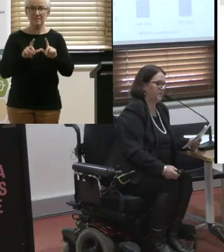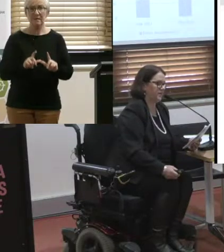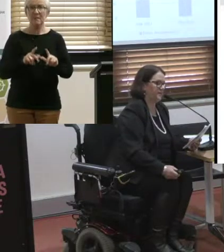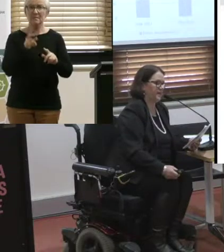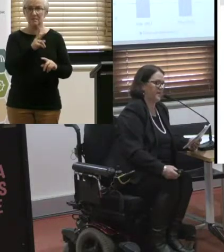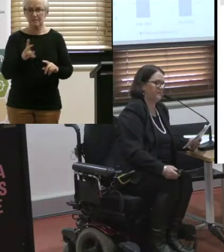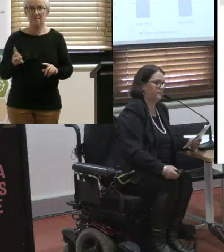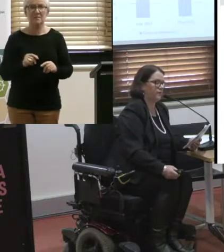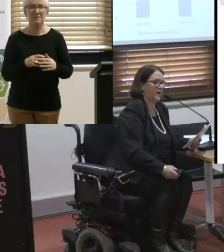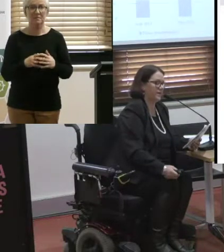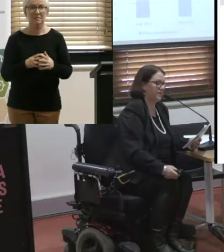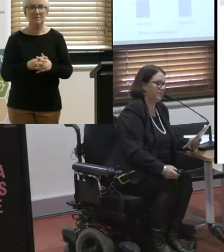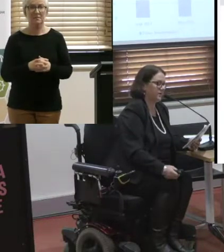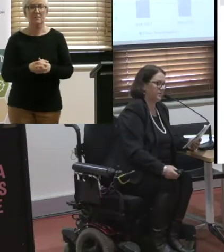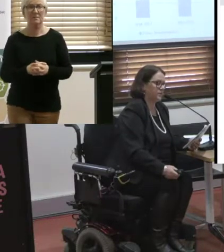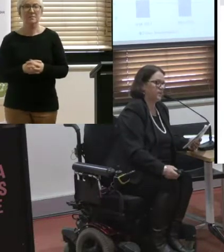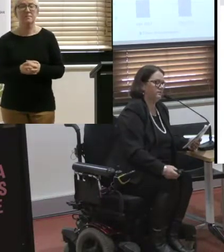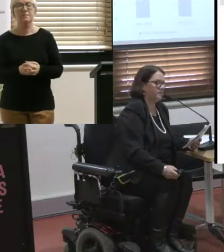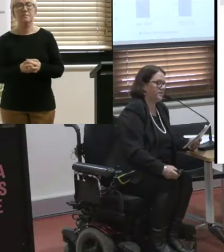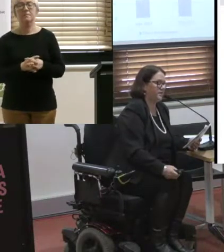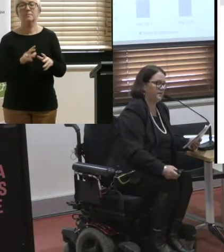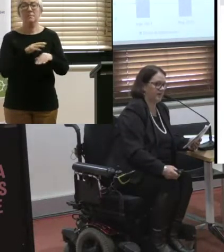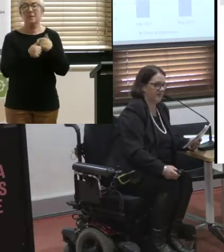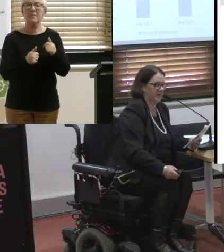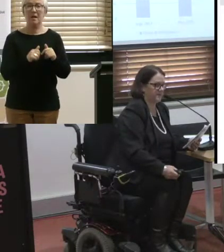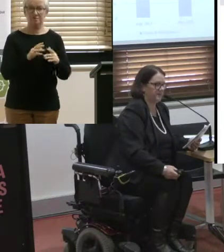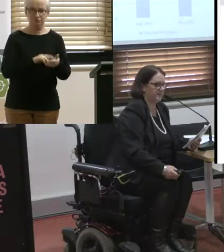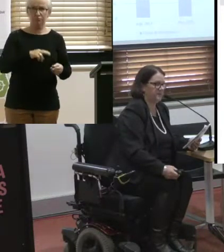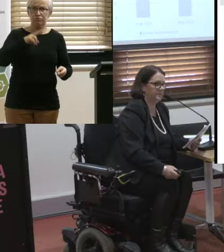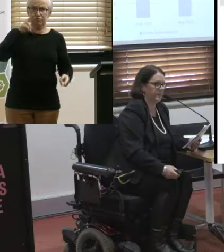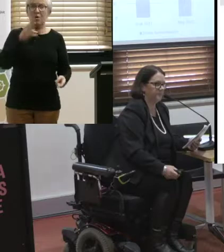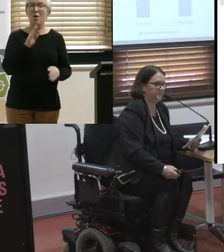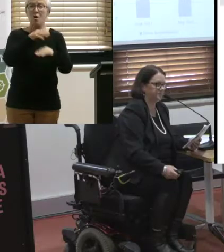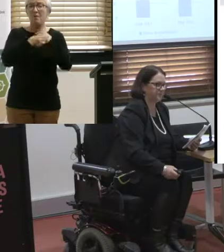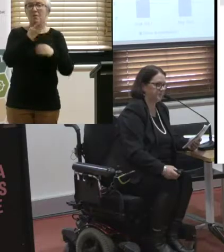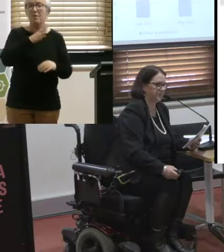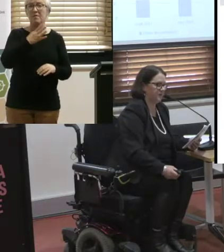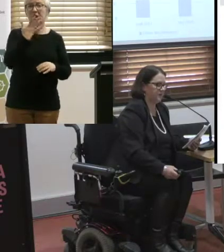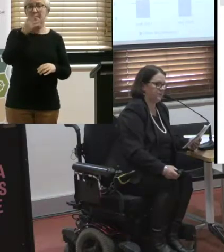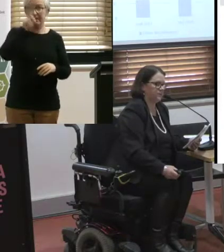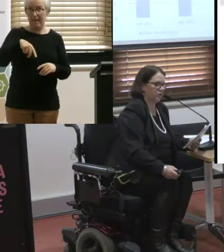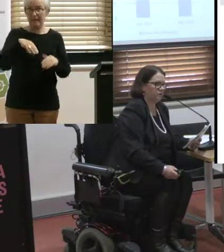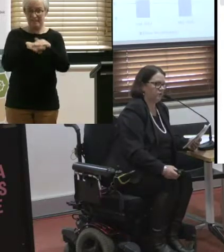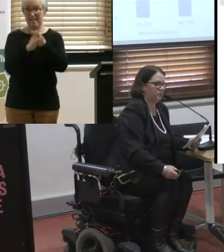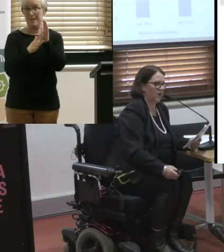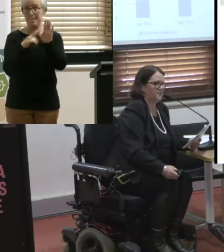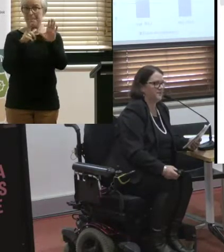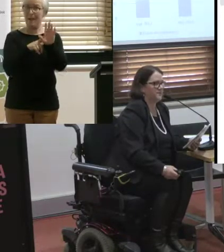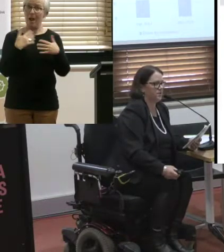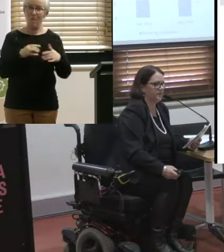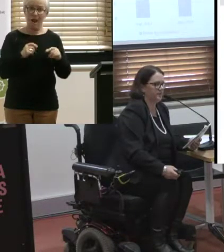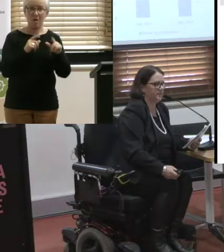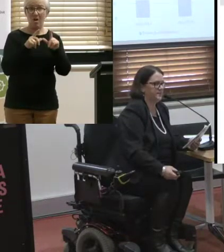last year from 8,400 to over 45,000 in May. So I've got a lot of